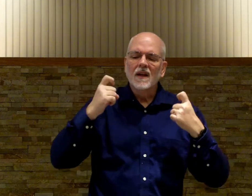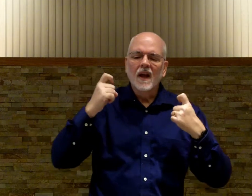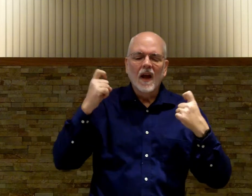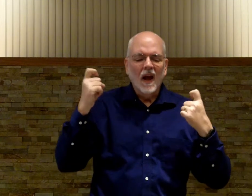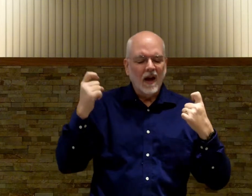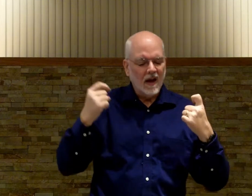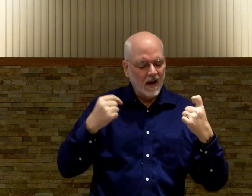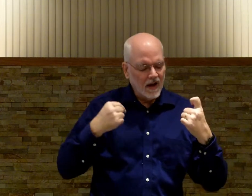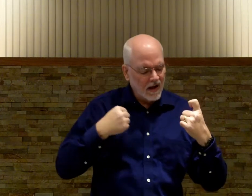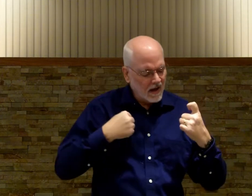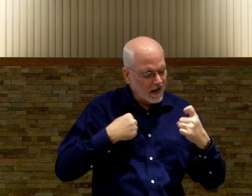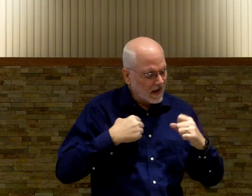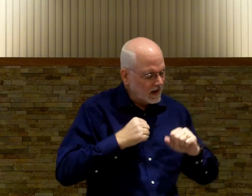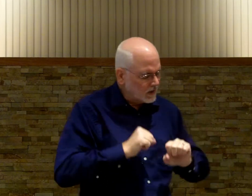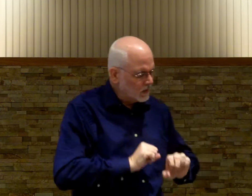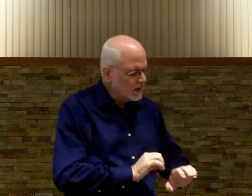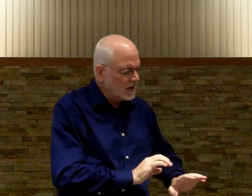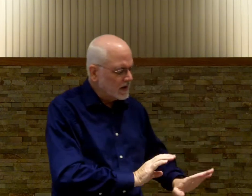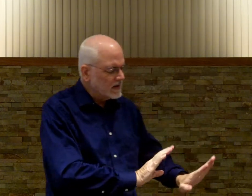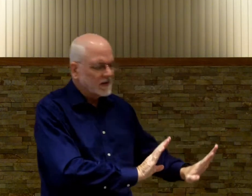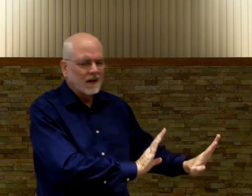I resign.